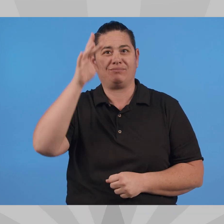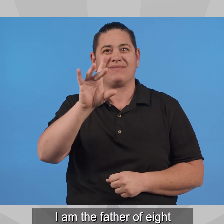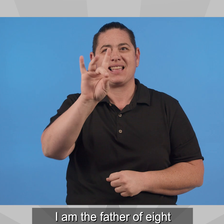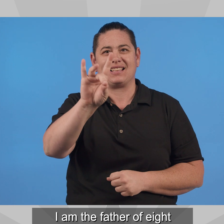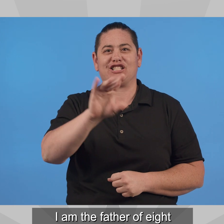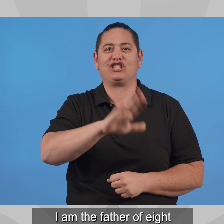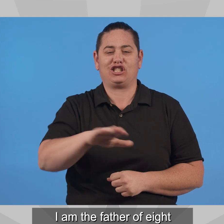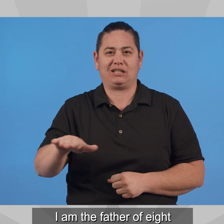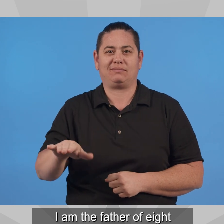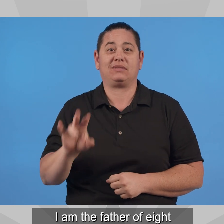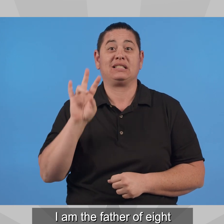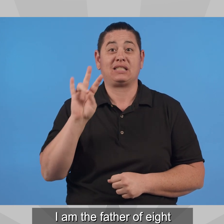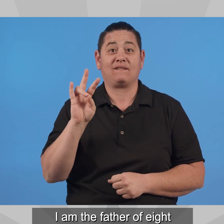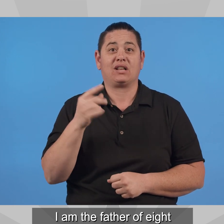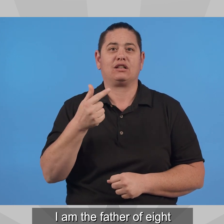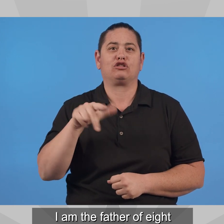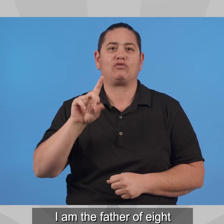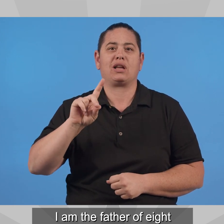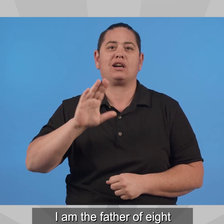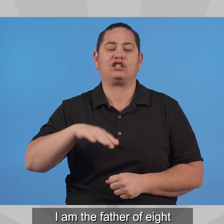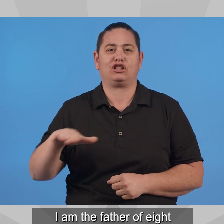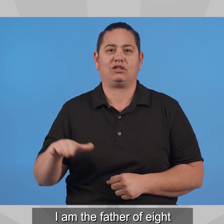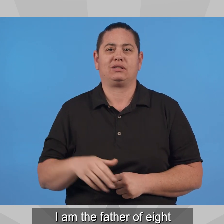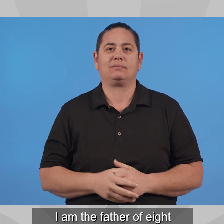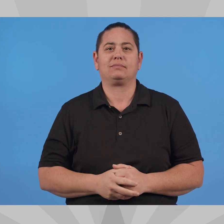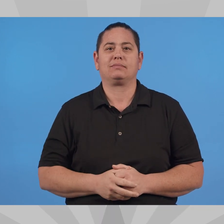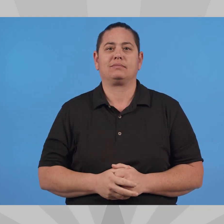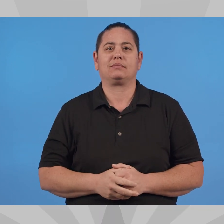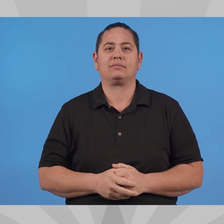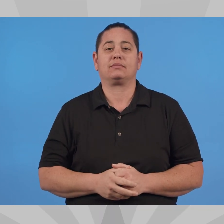I am the father of eight children, seven grandchildren.